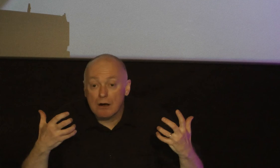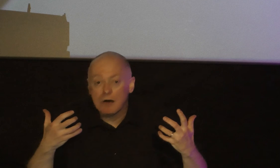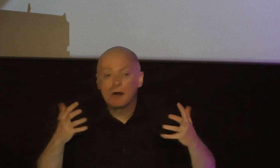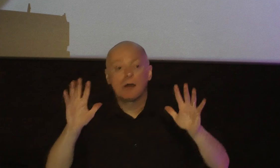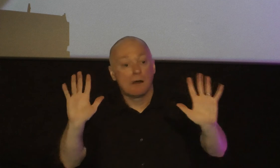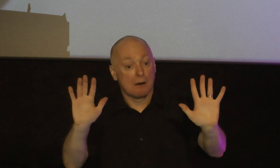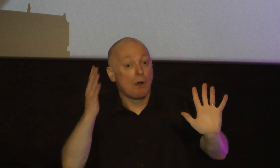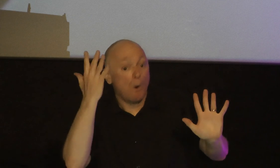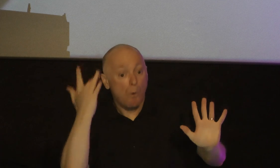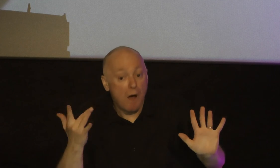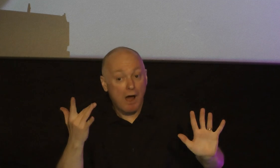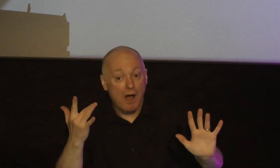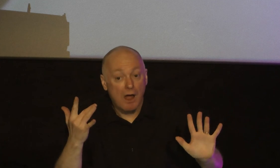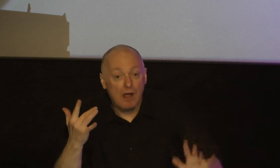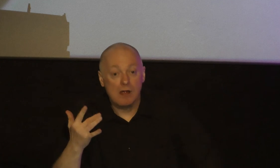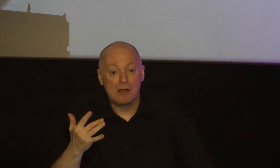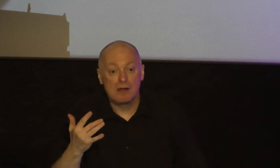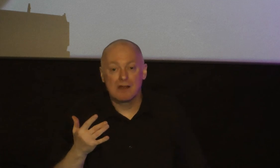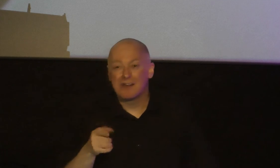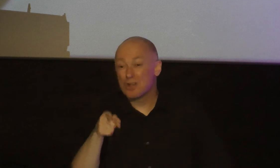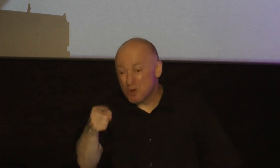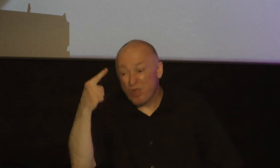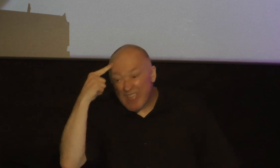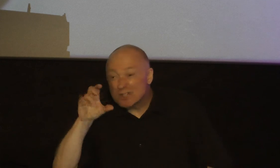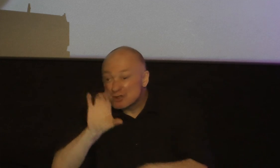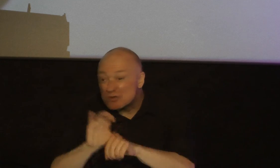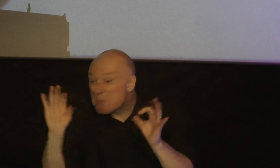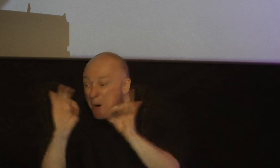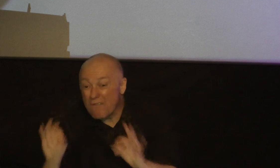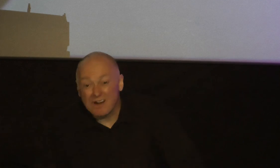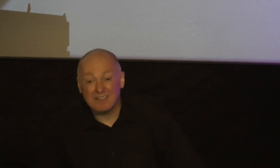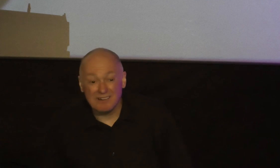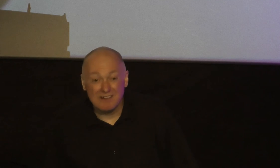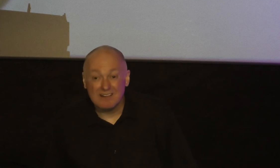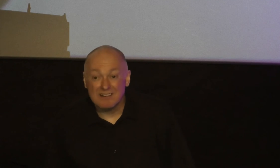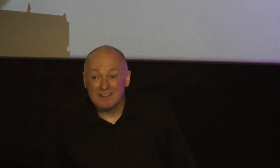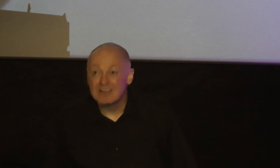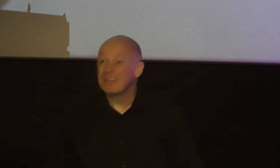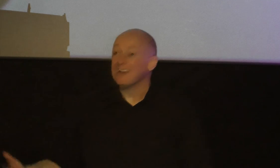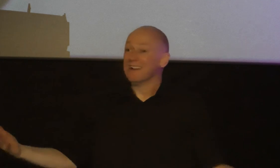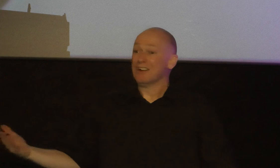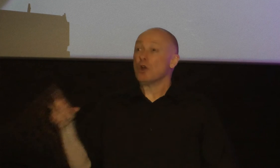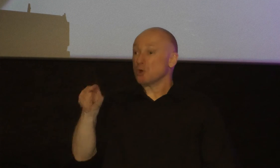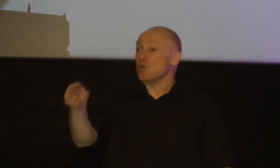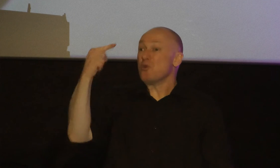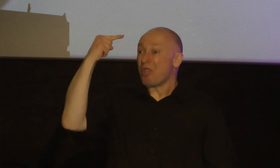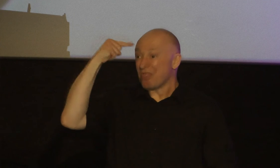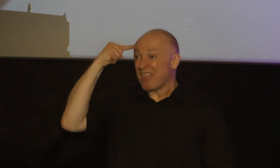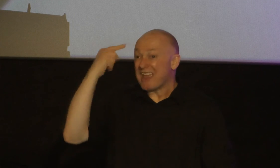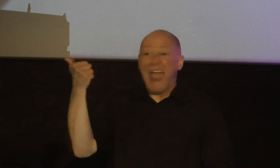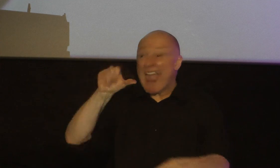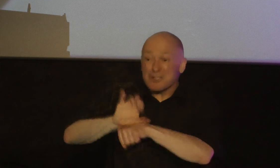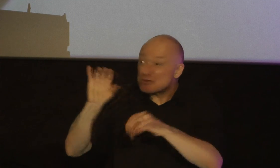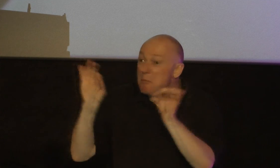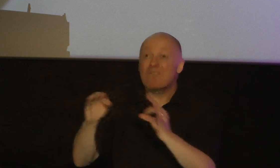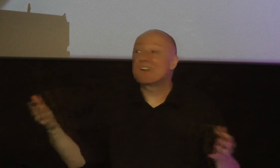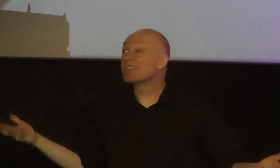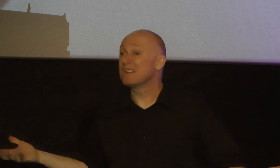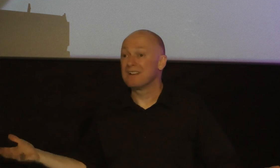you think the church is perfect is anyone in this room under the illusion that any church is perfect is anyone